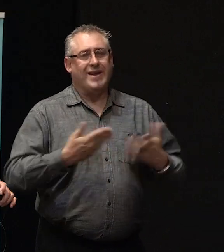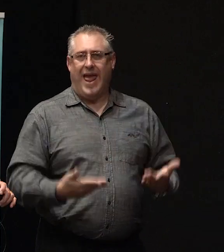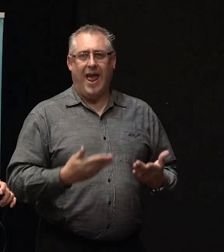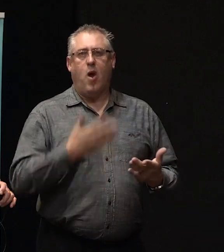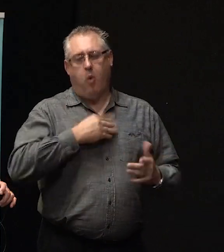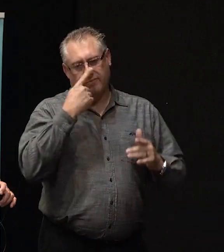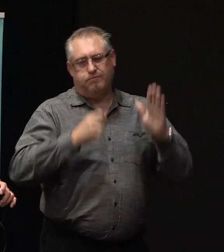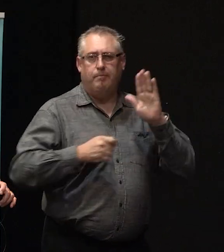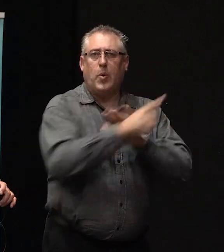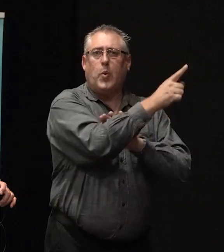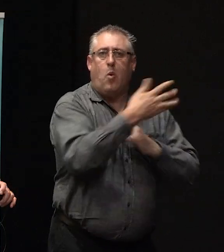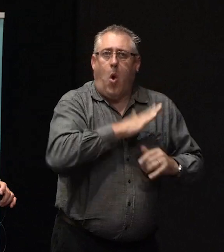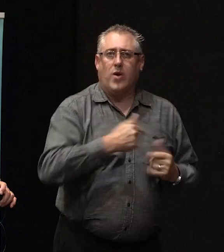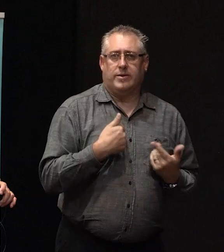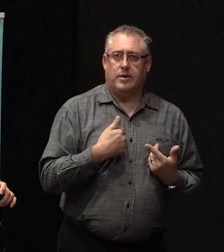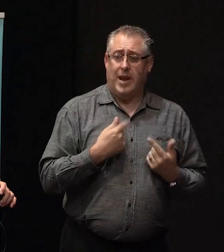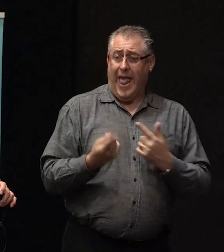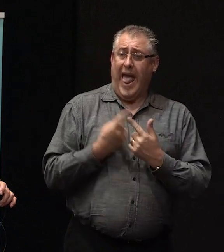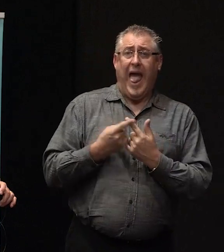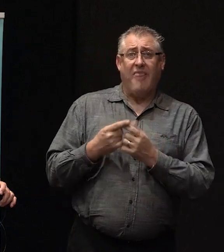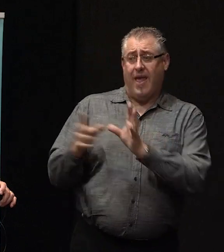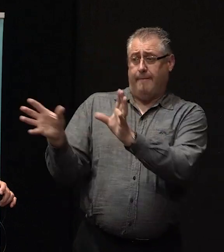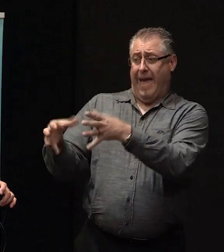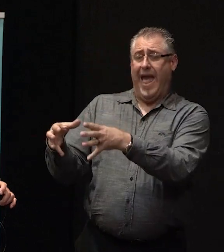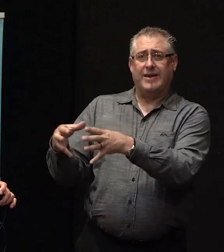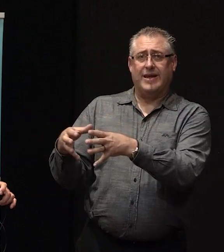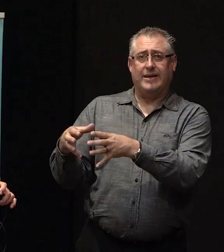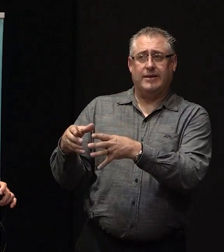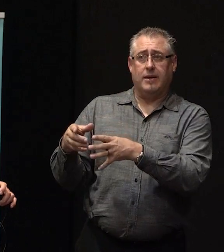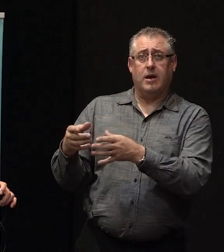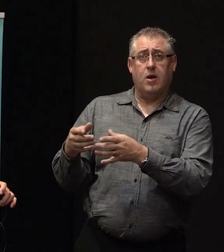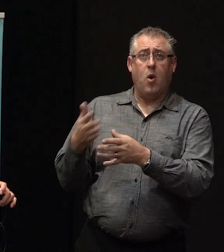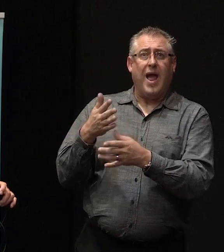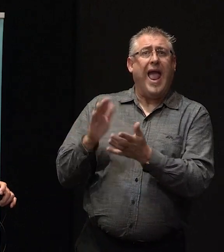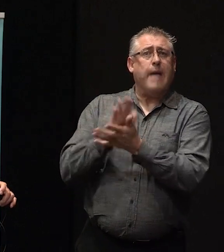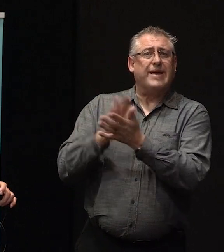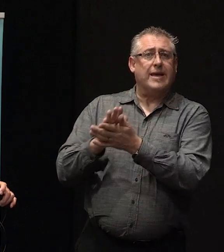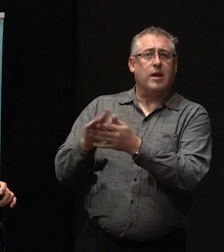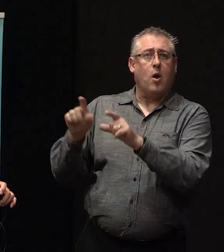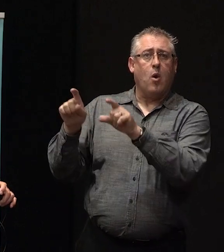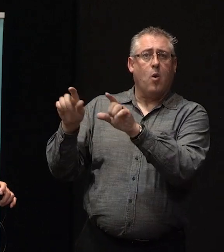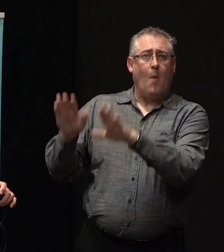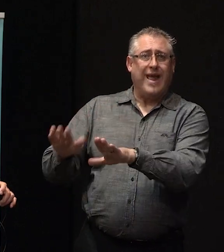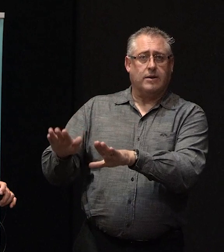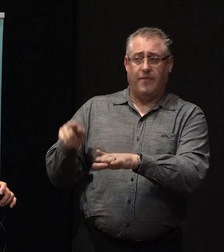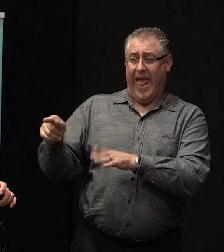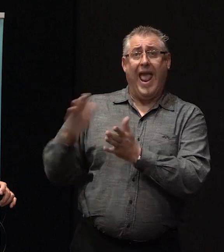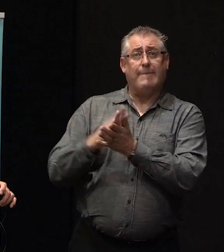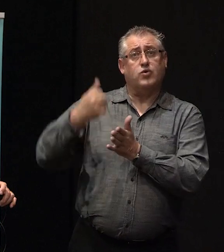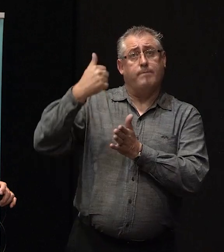and the other party is prepared to wait, and they want to buy the other unit